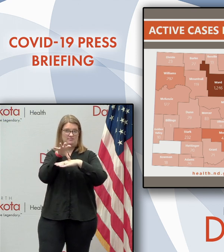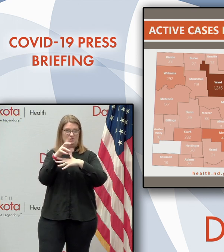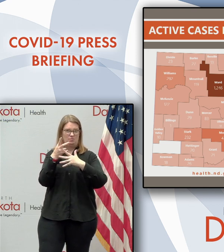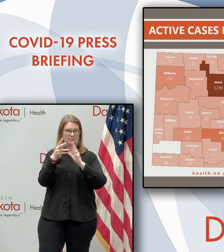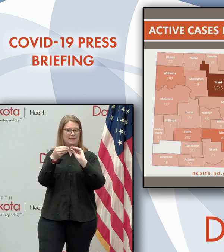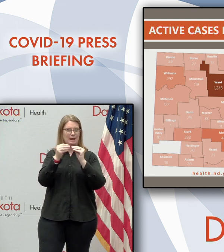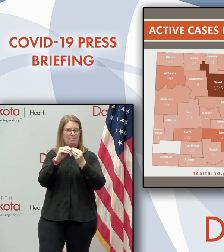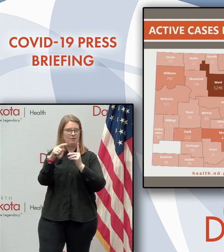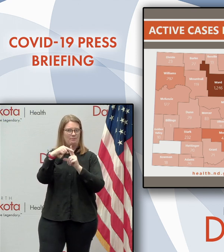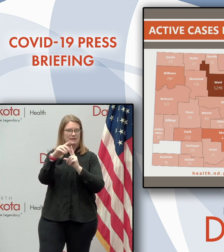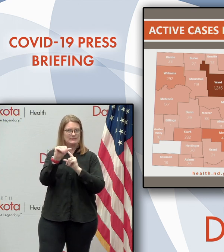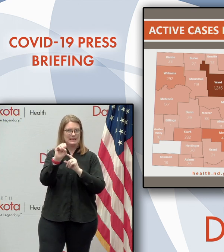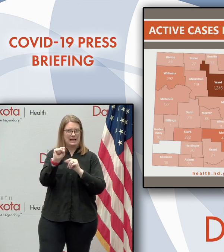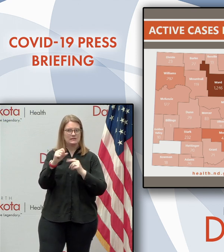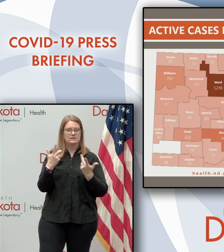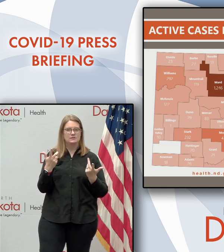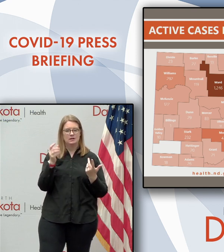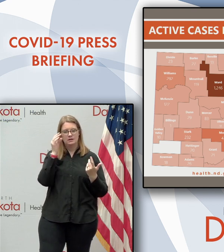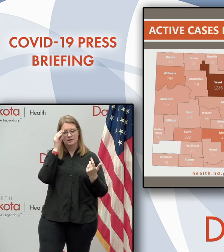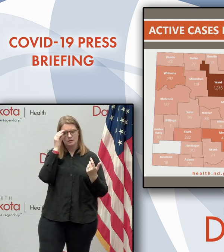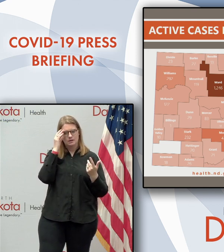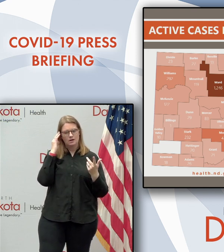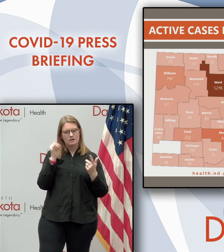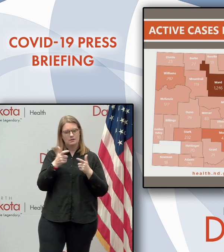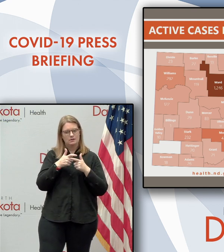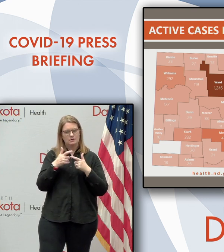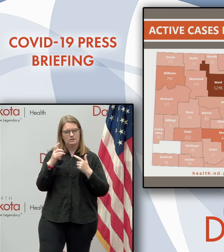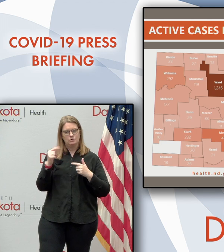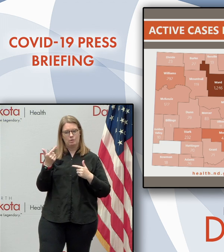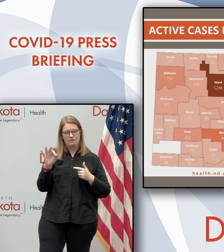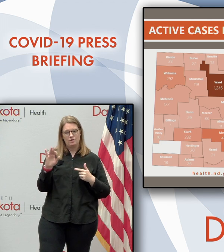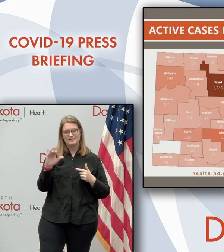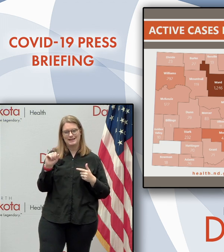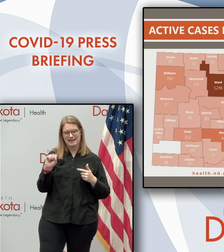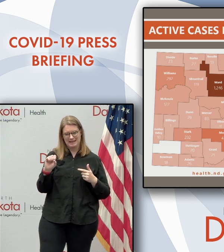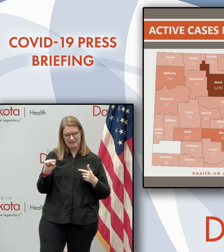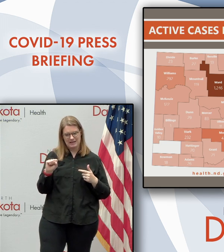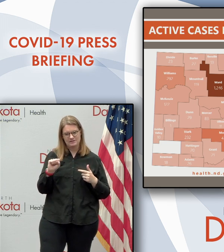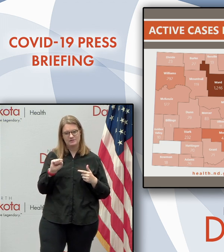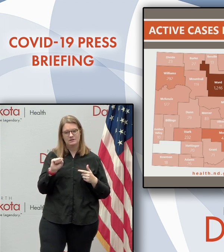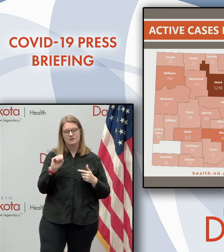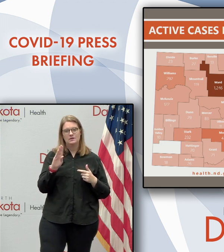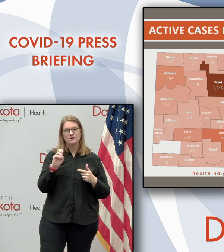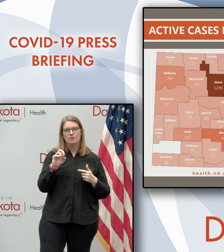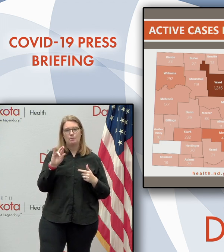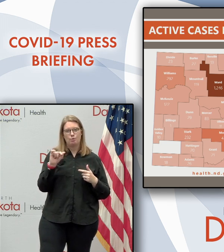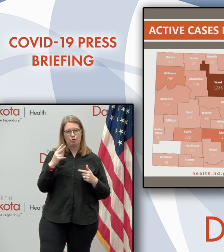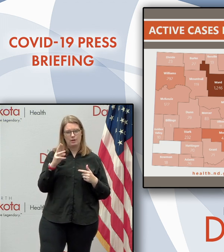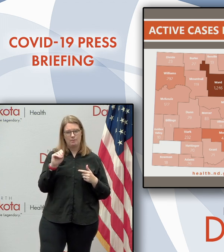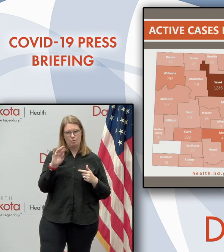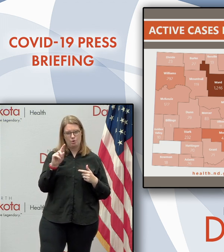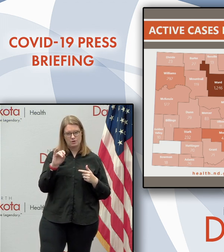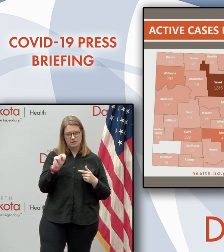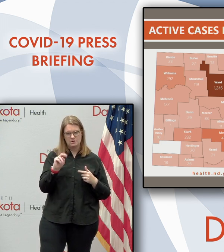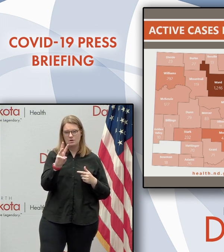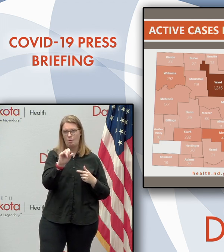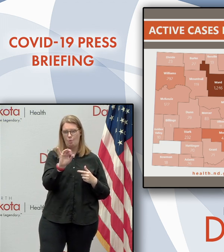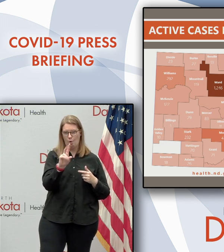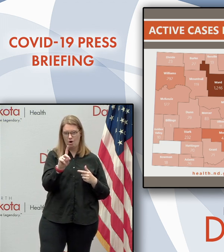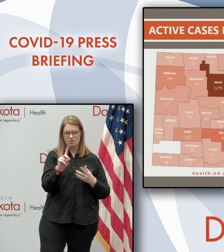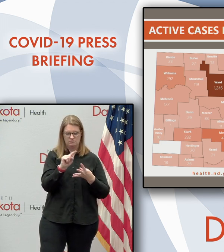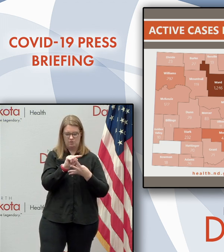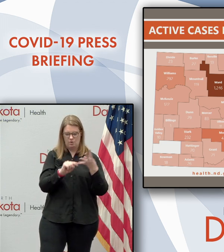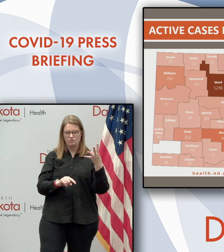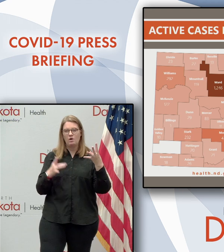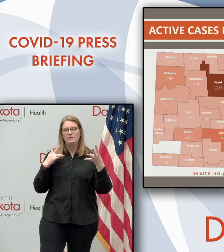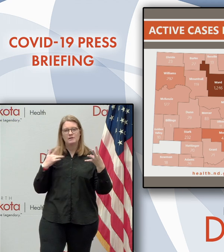number of cases. Our large population counties, Grand Forks, Cass, uh, uh, the Burley-Morton area ward, uh, tend to have,